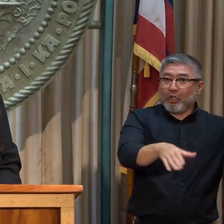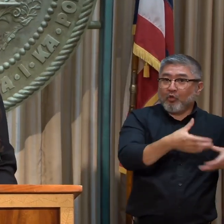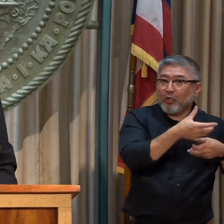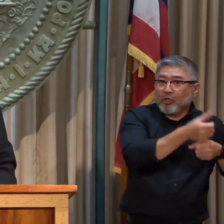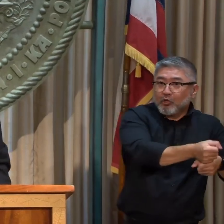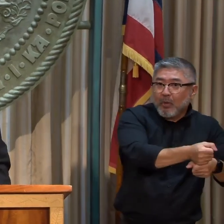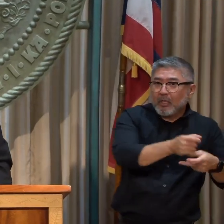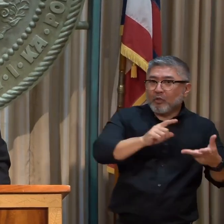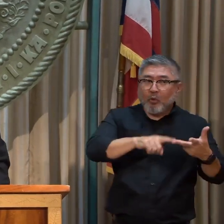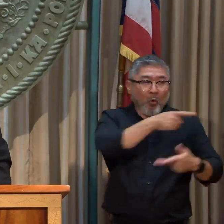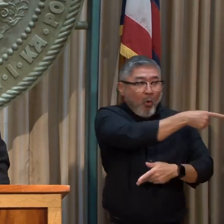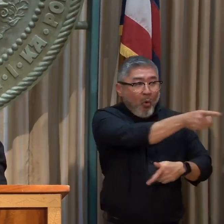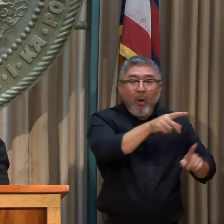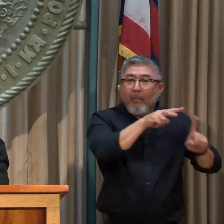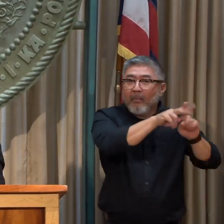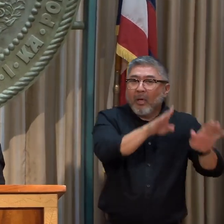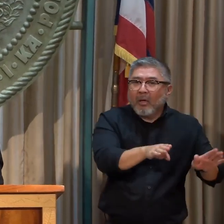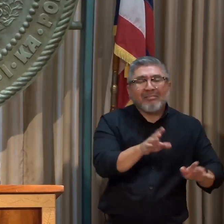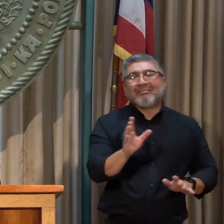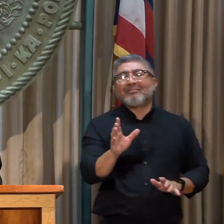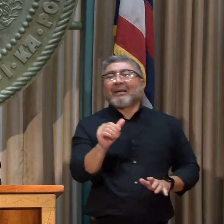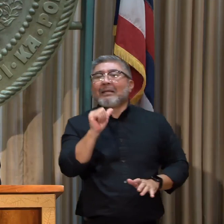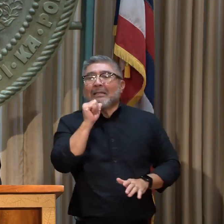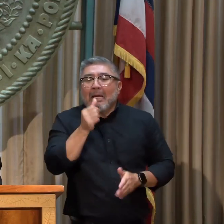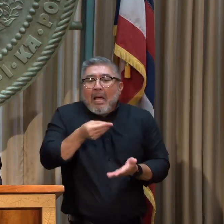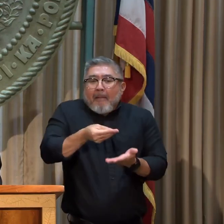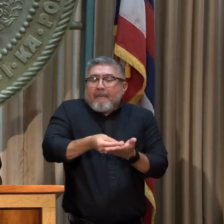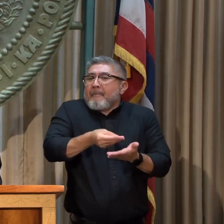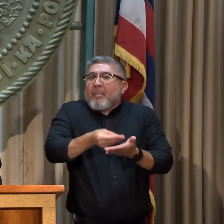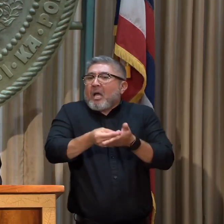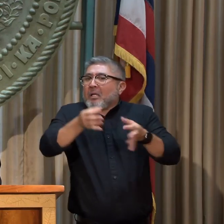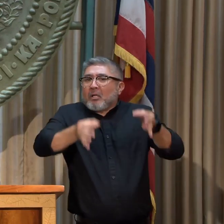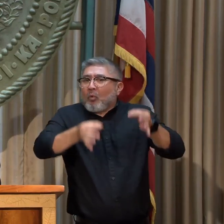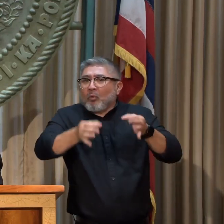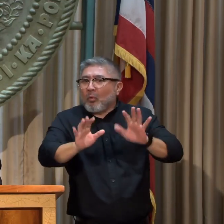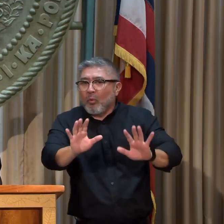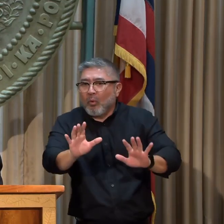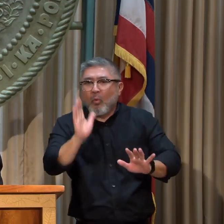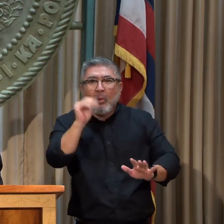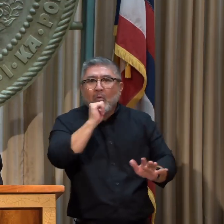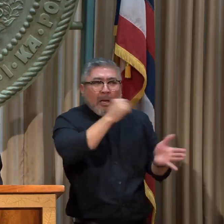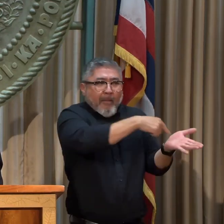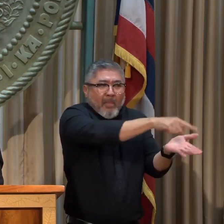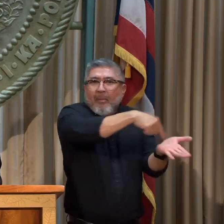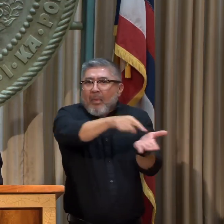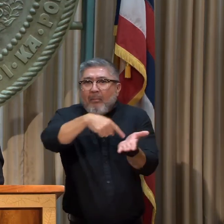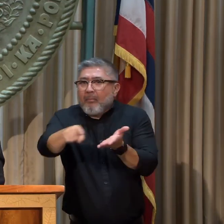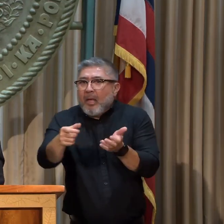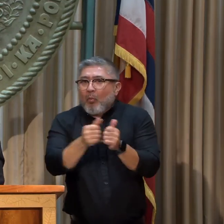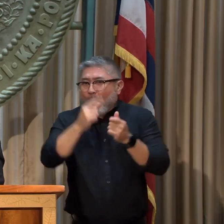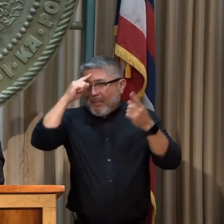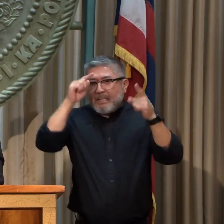This is not a monetary settlement, so there will be no monetary consideration paid to any of the parties to the settlement agreement.